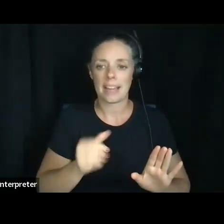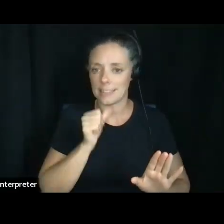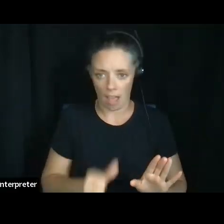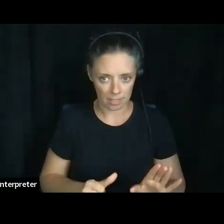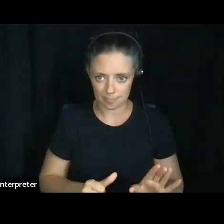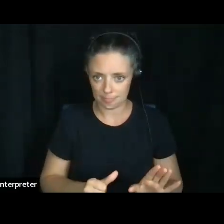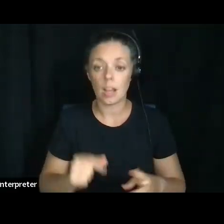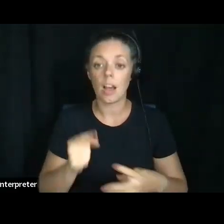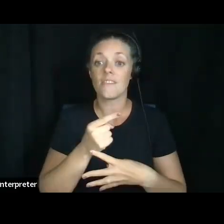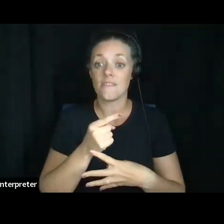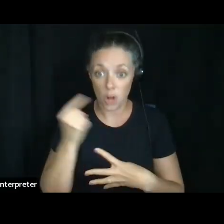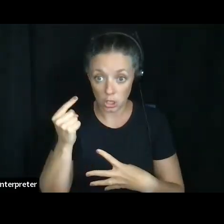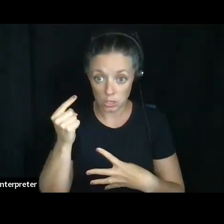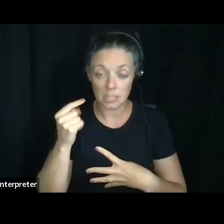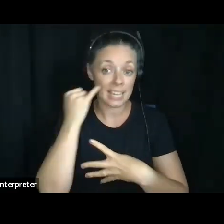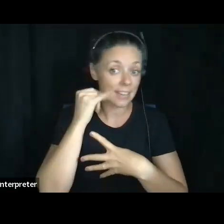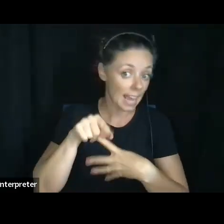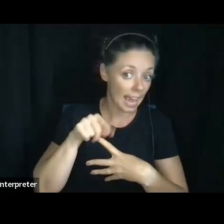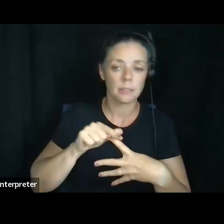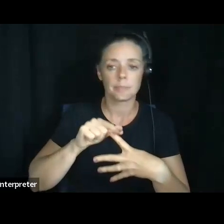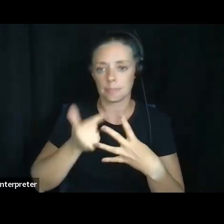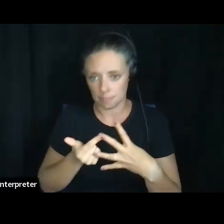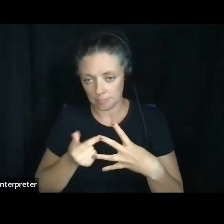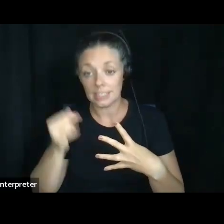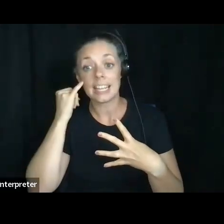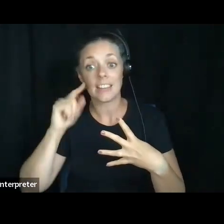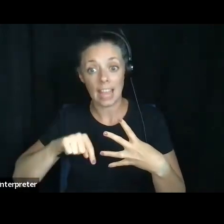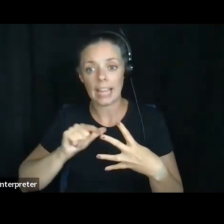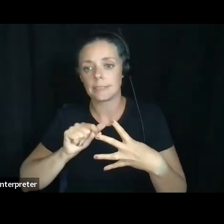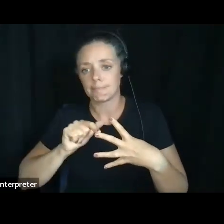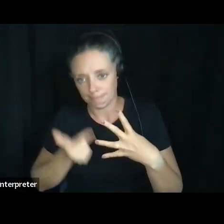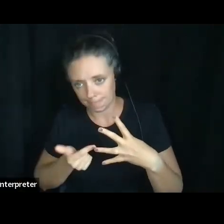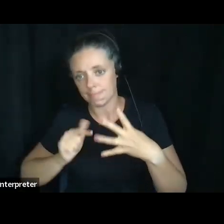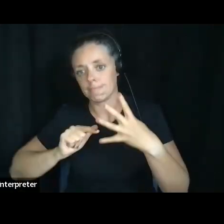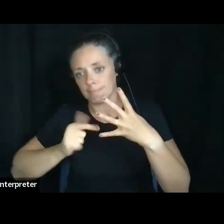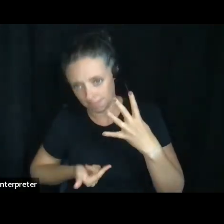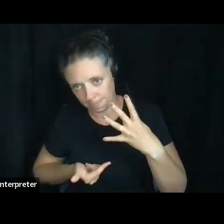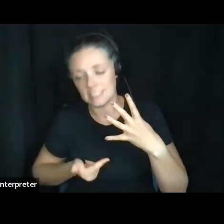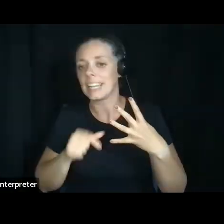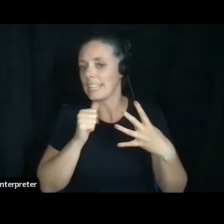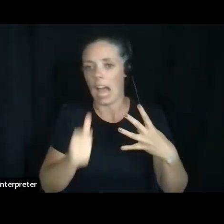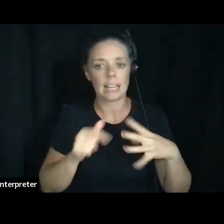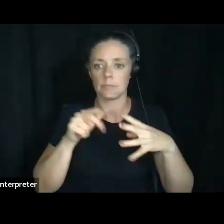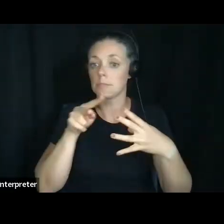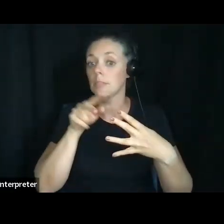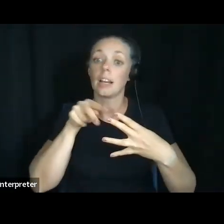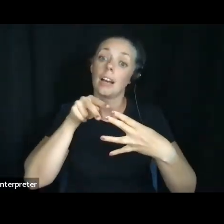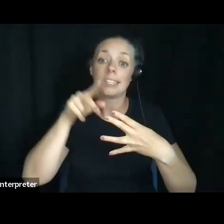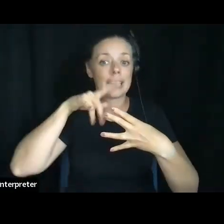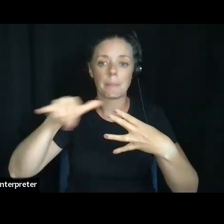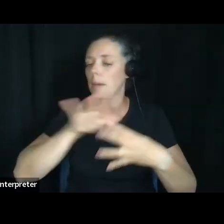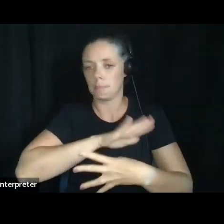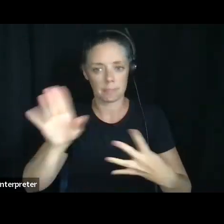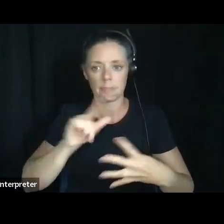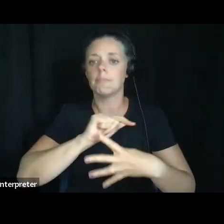but doing it as successive agents. So if Caitlin can't do, I want Caitlin first. If she can't do it, then Terry, if Terry's not